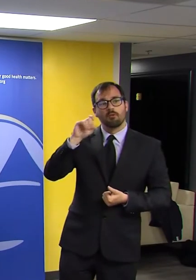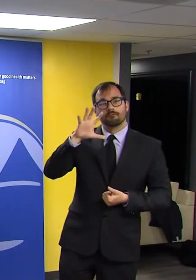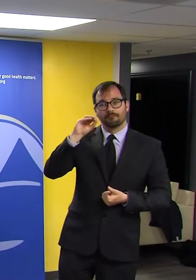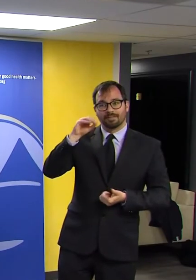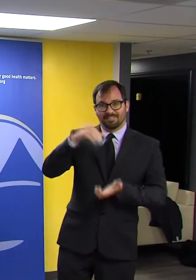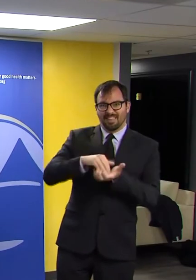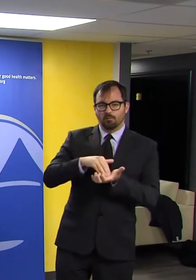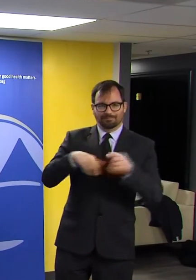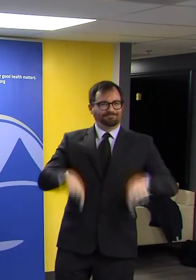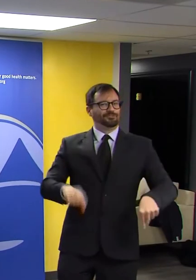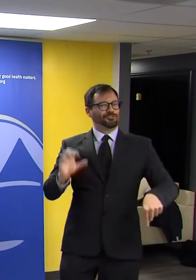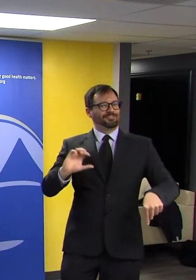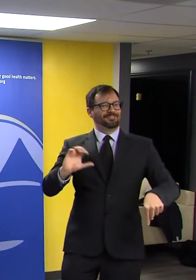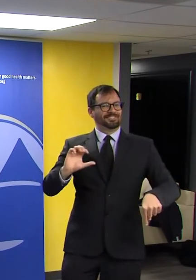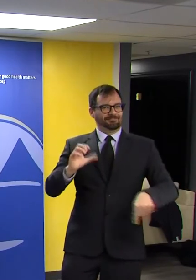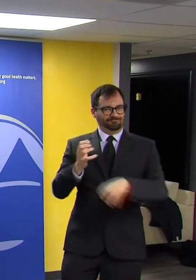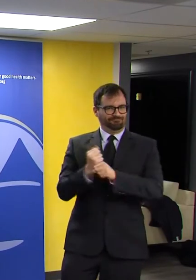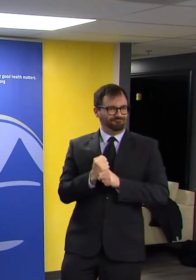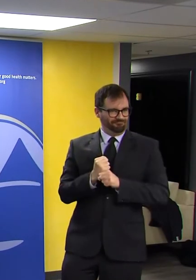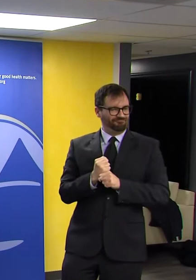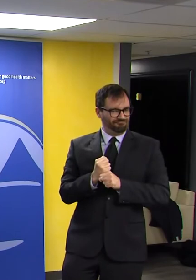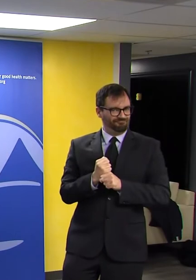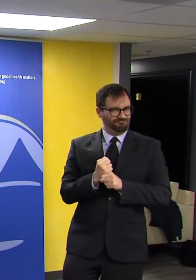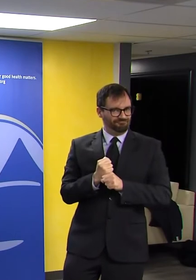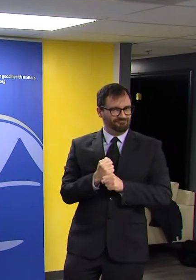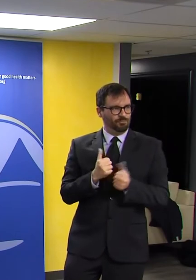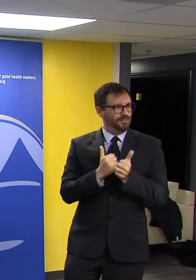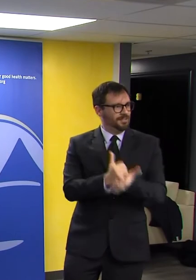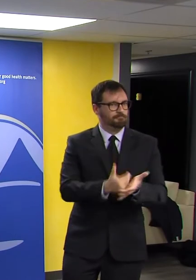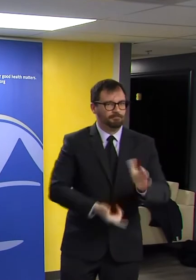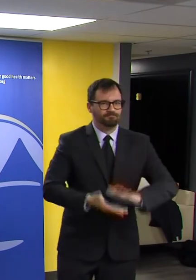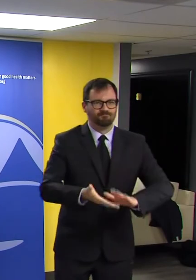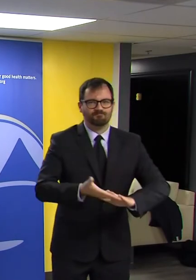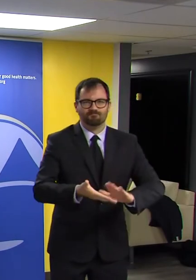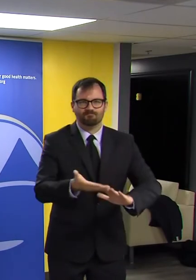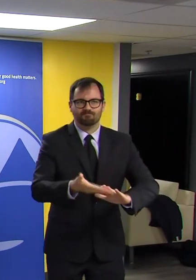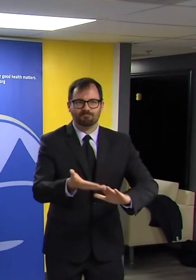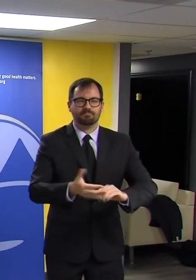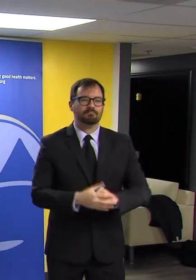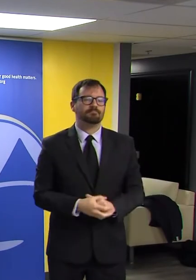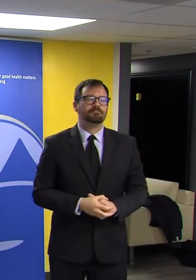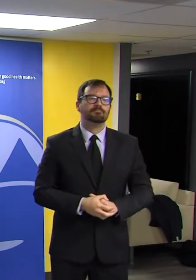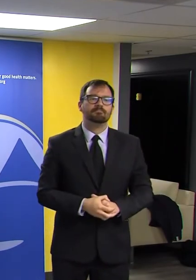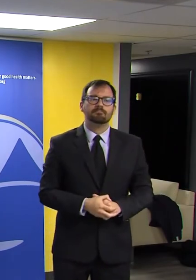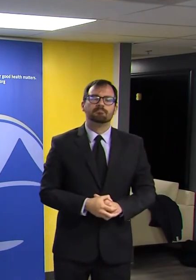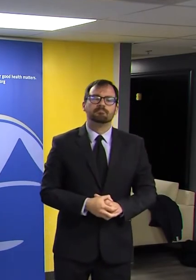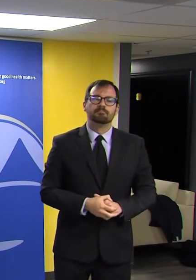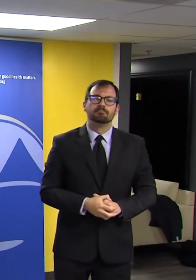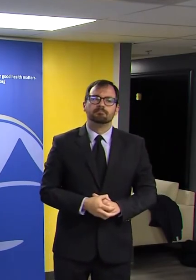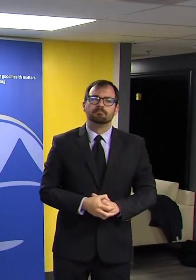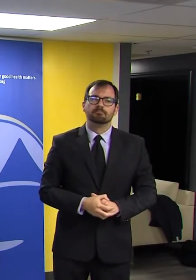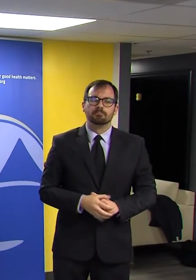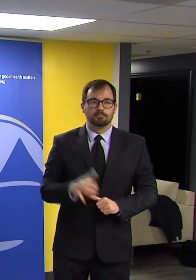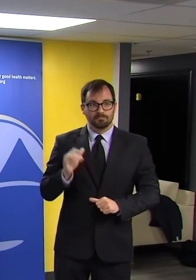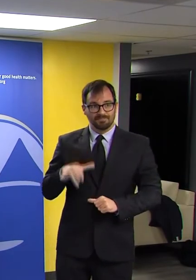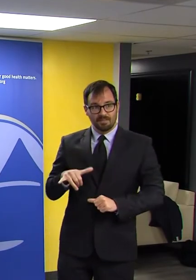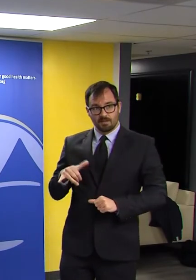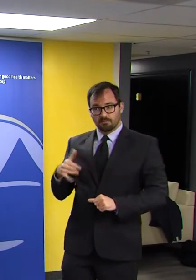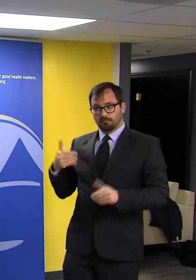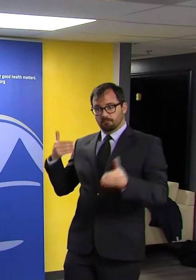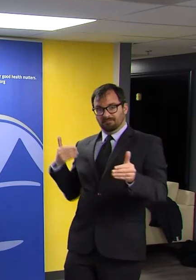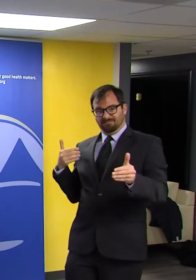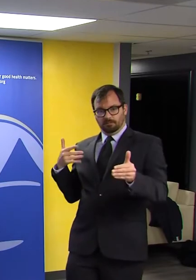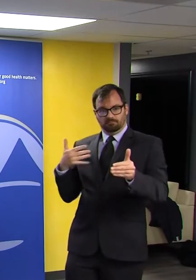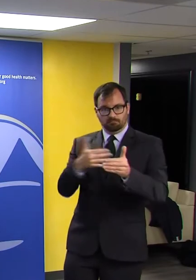best. The funding is from today through June 30th. These resources are essential to getting folks